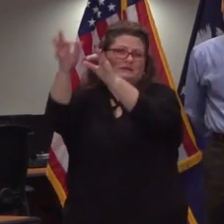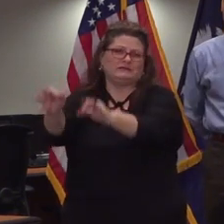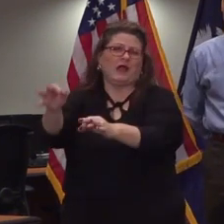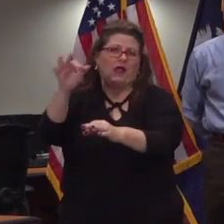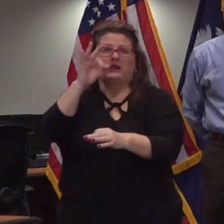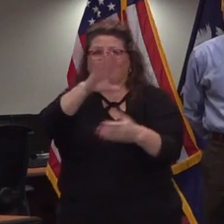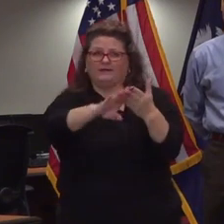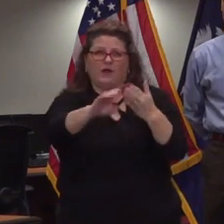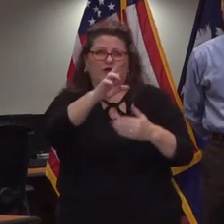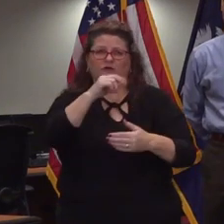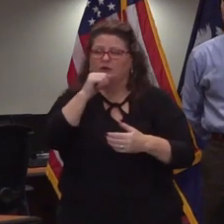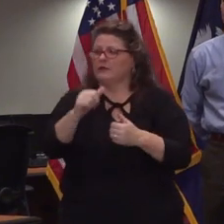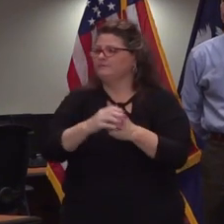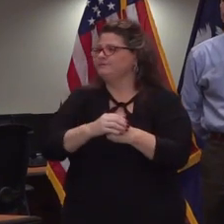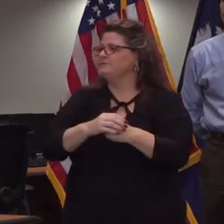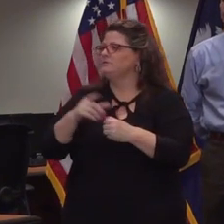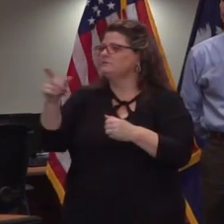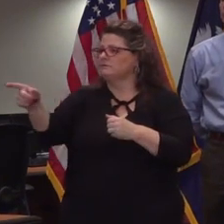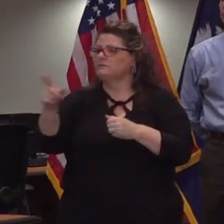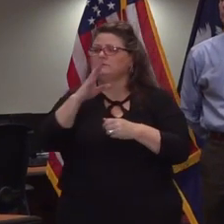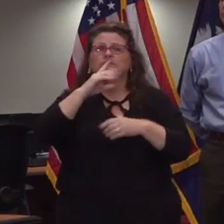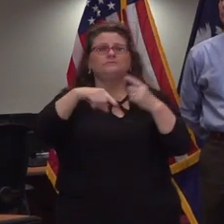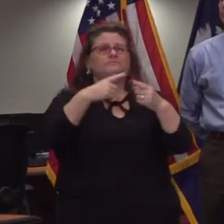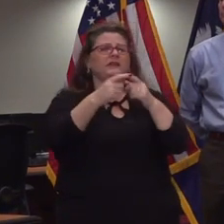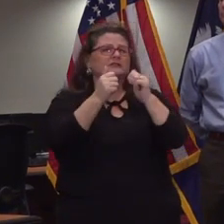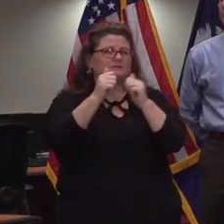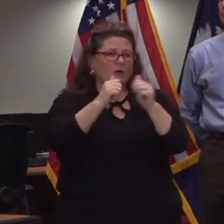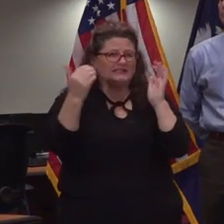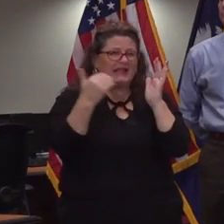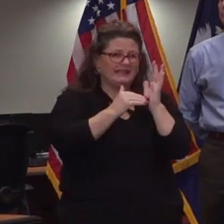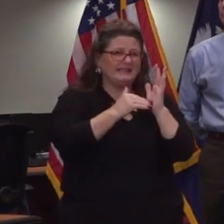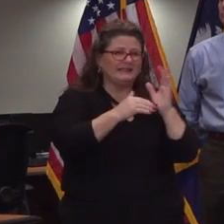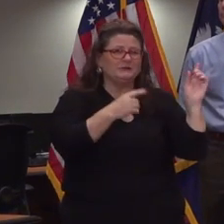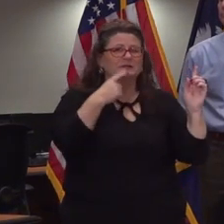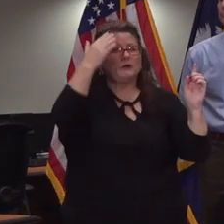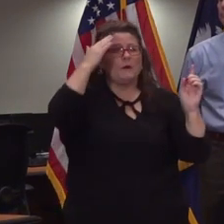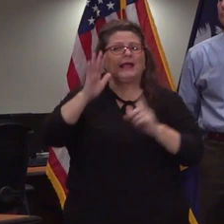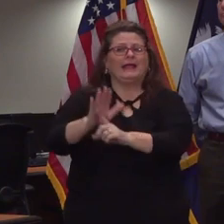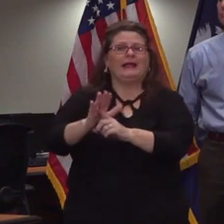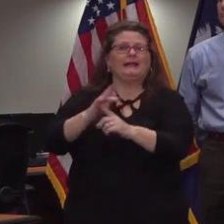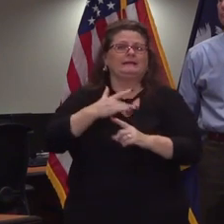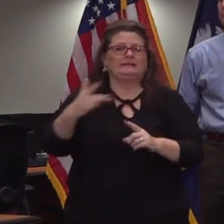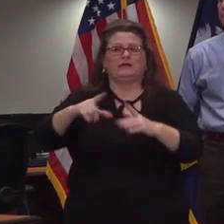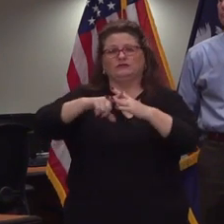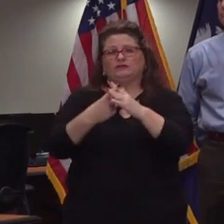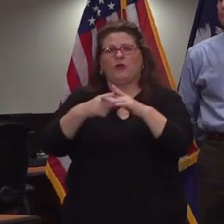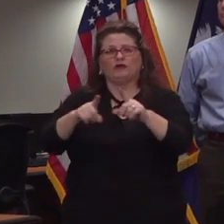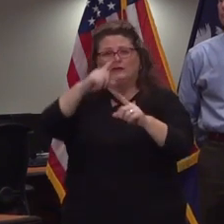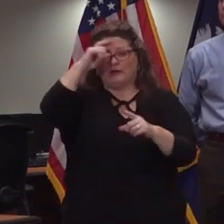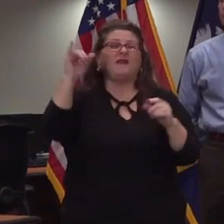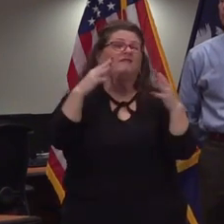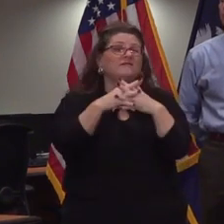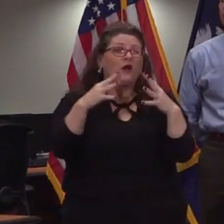to the sports question maybe this is for you super intense mary for those sports and extracurricular activities that start over the summer what is the guidance for that for instance football